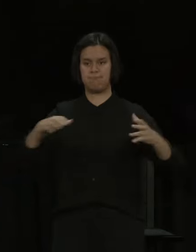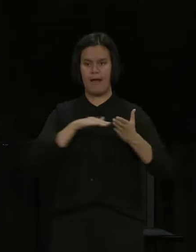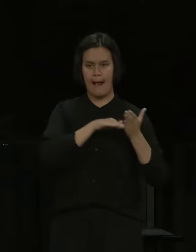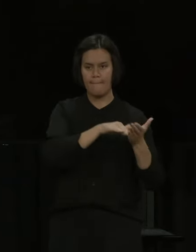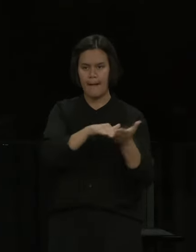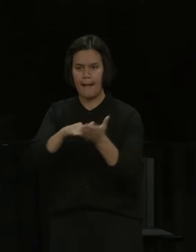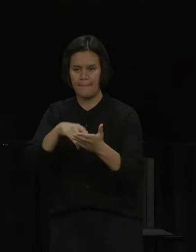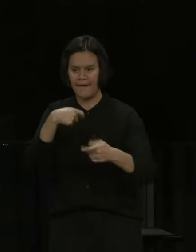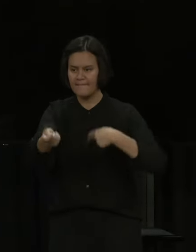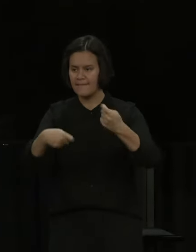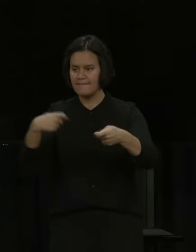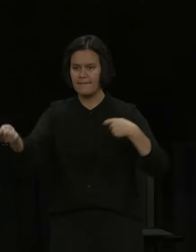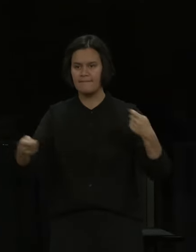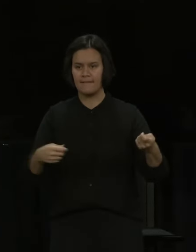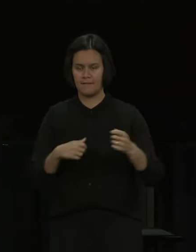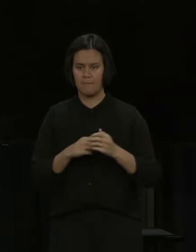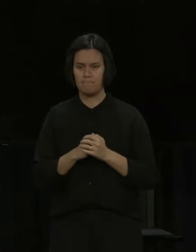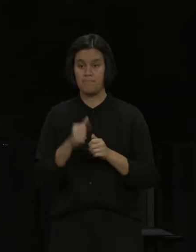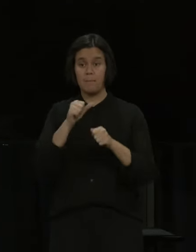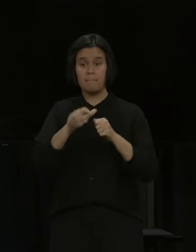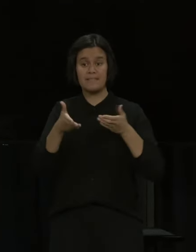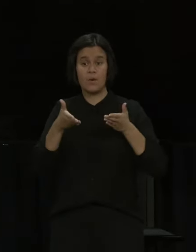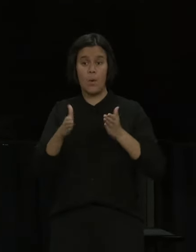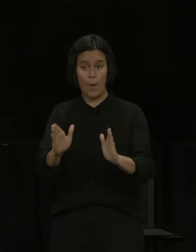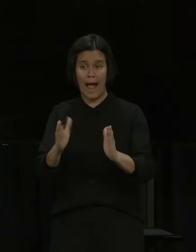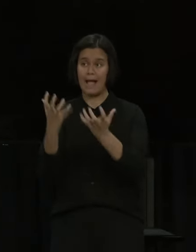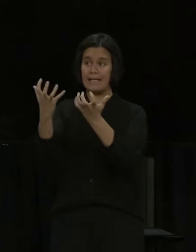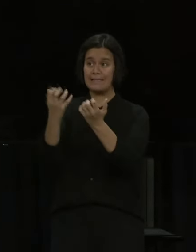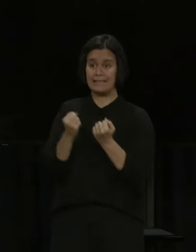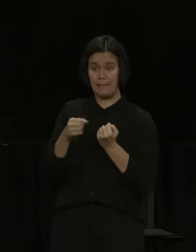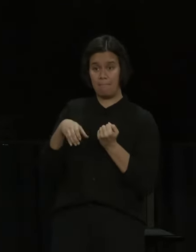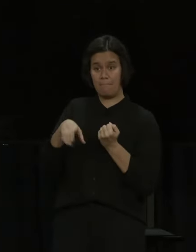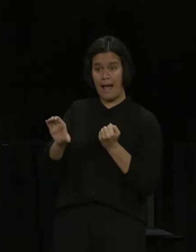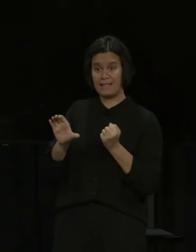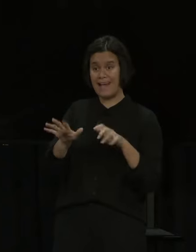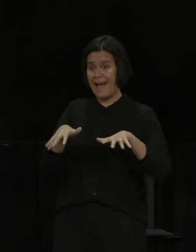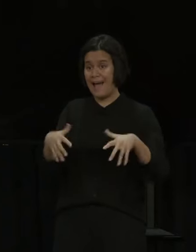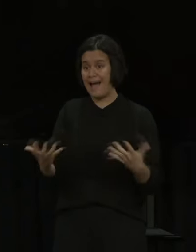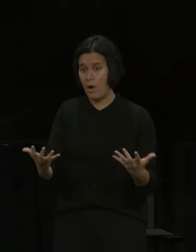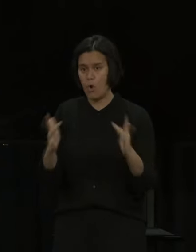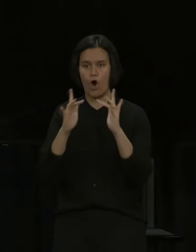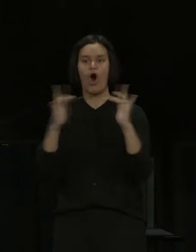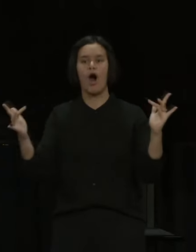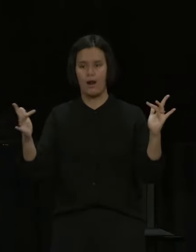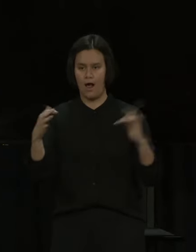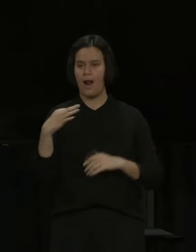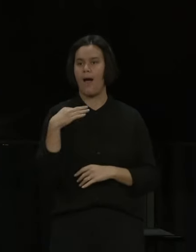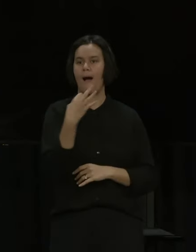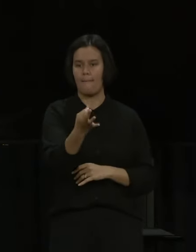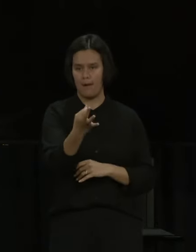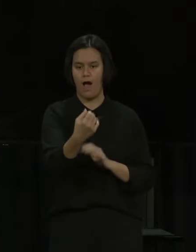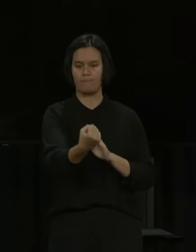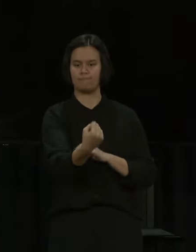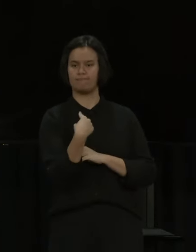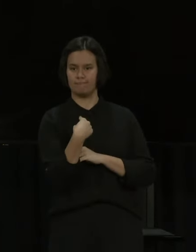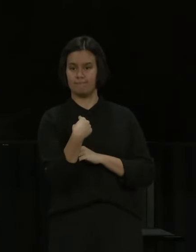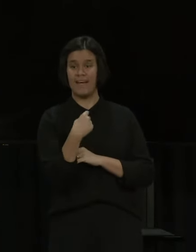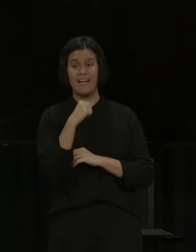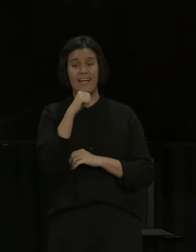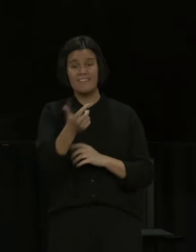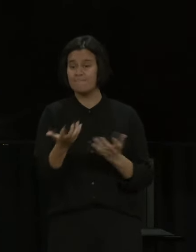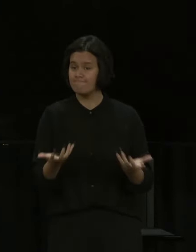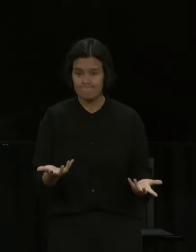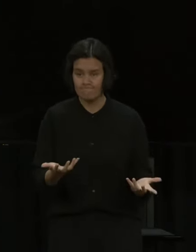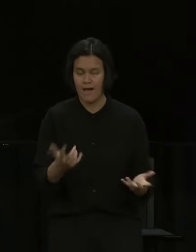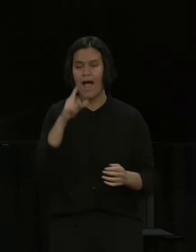% of people, the fastest way to get their vaccine pass is the online portal. But you can also get your vaccine pass at one of the 400